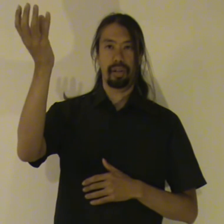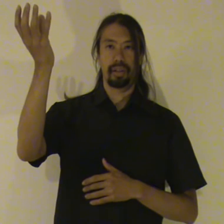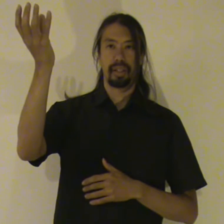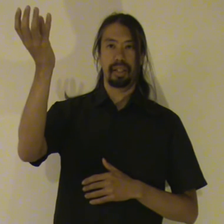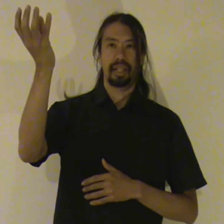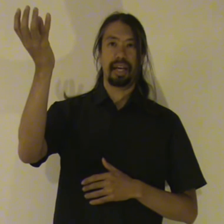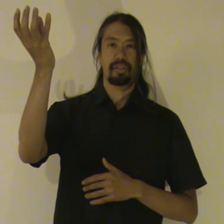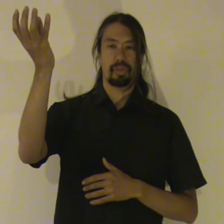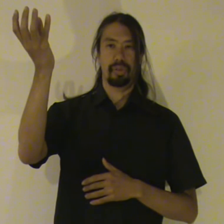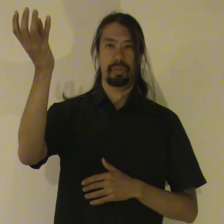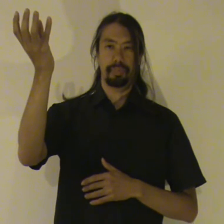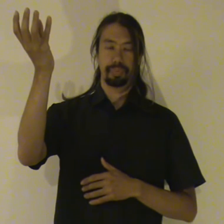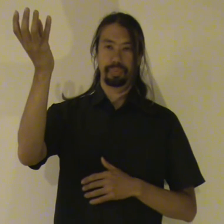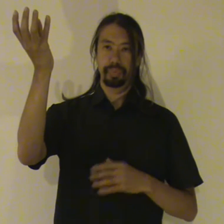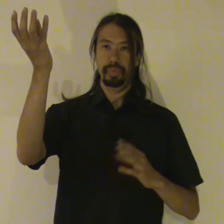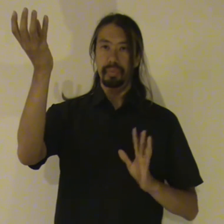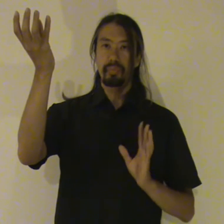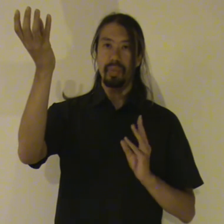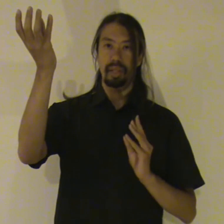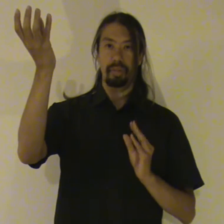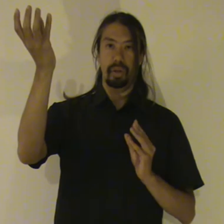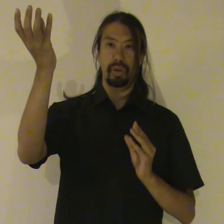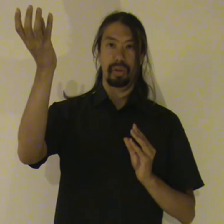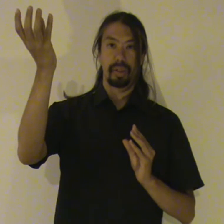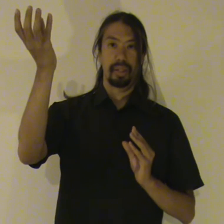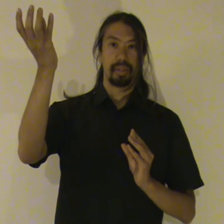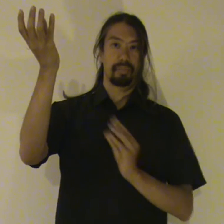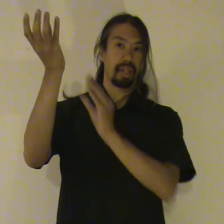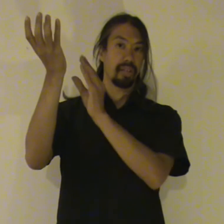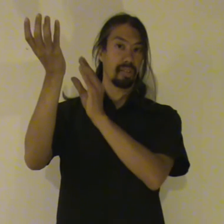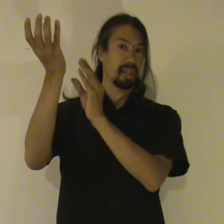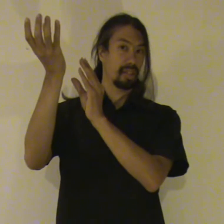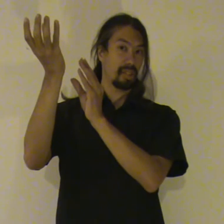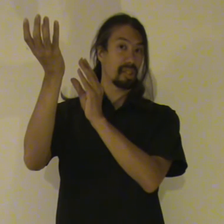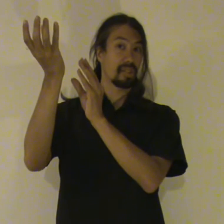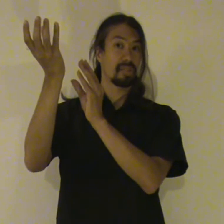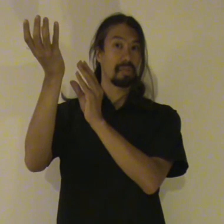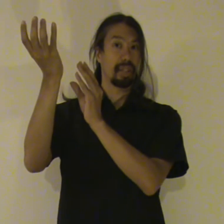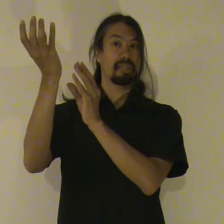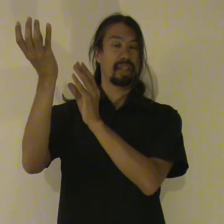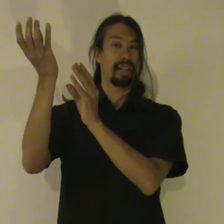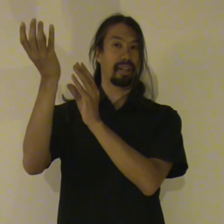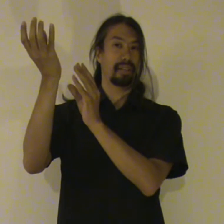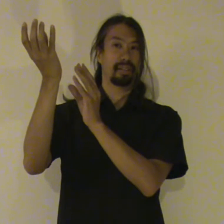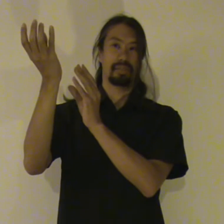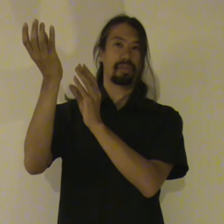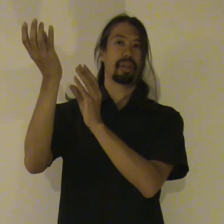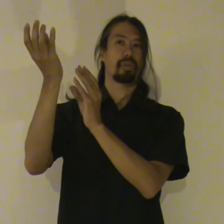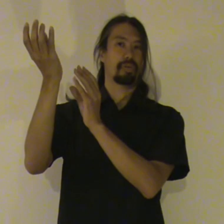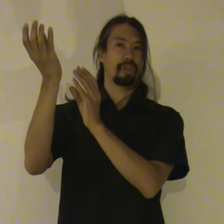In the astral. And if I look. Yes. It exists. It is there. The thing you are afraid